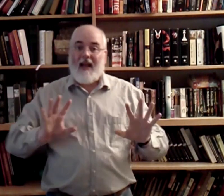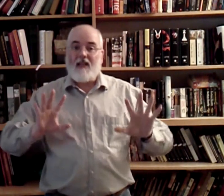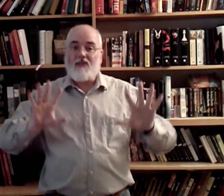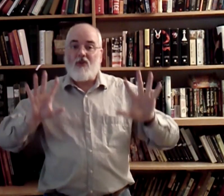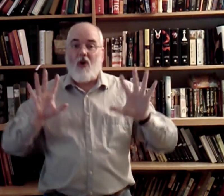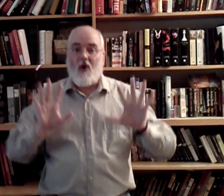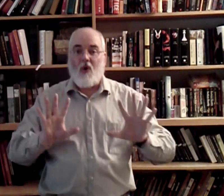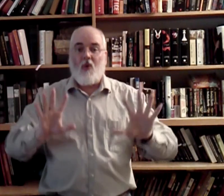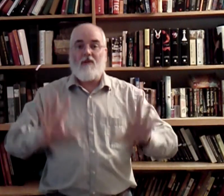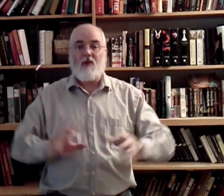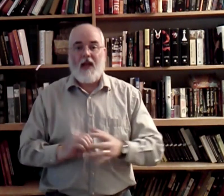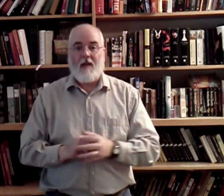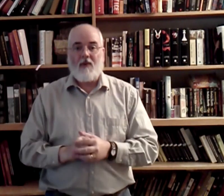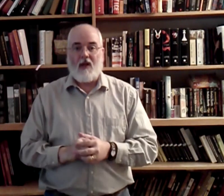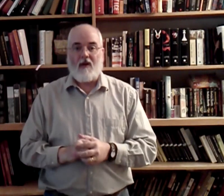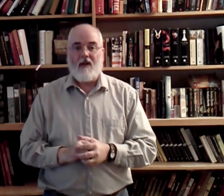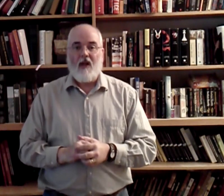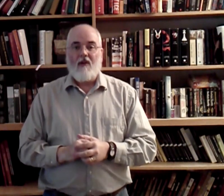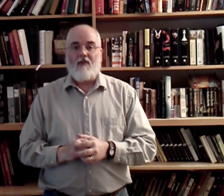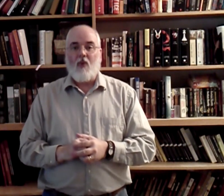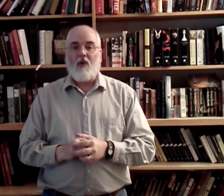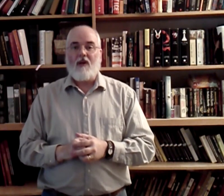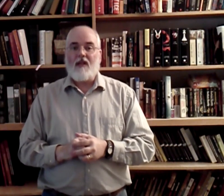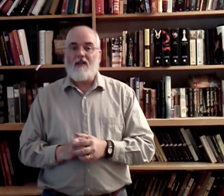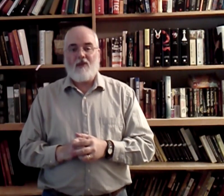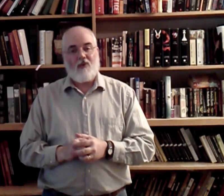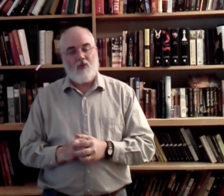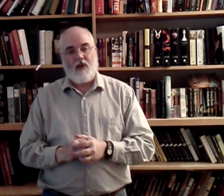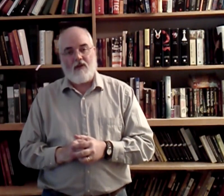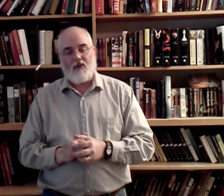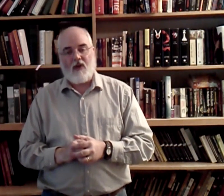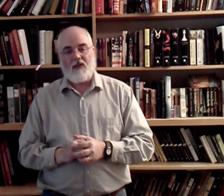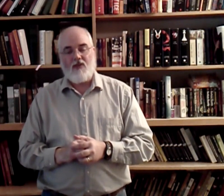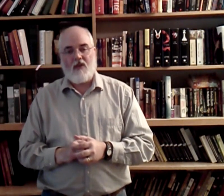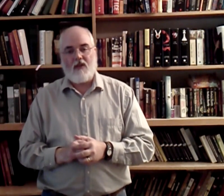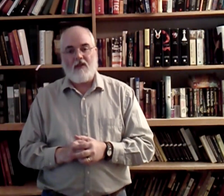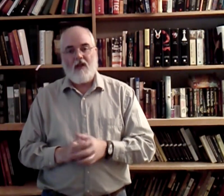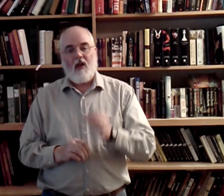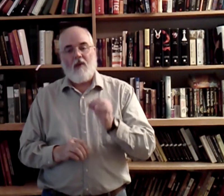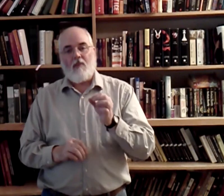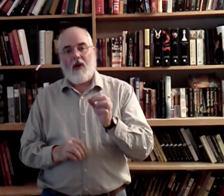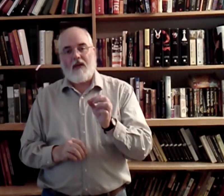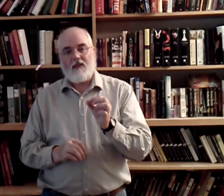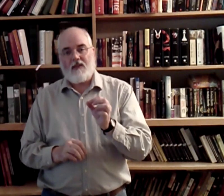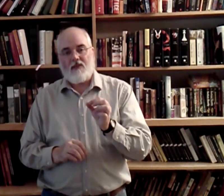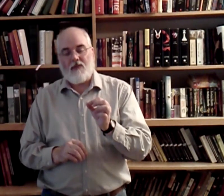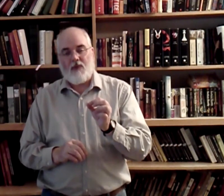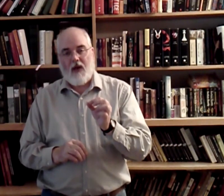is the whole vocabulary. For. Tis so sweet to trust in Jesus. Practice this in phrase.